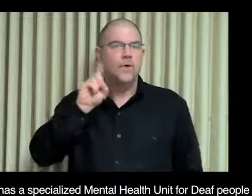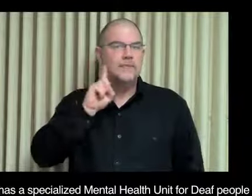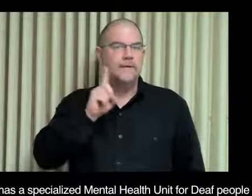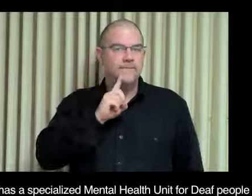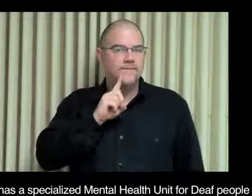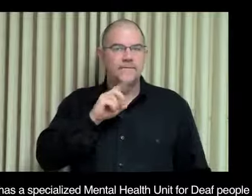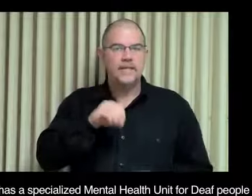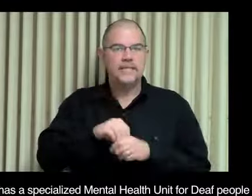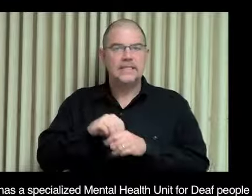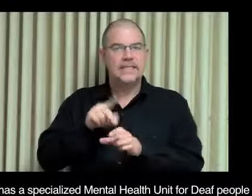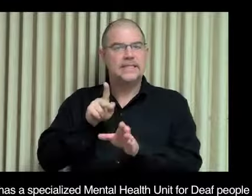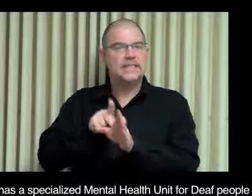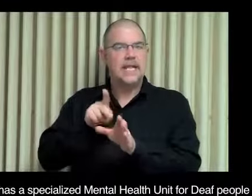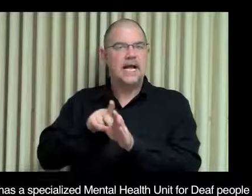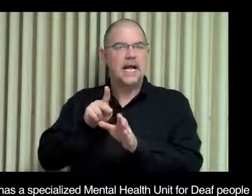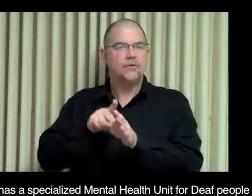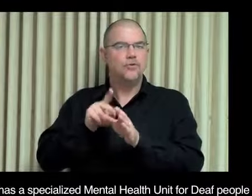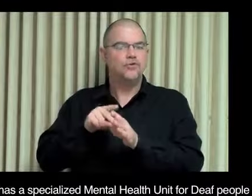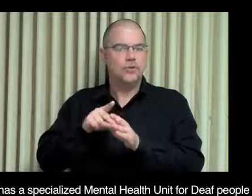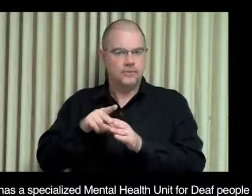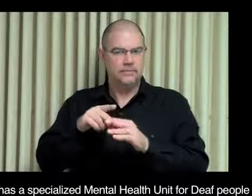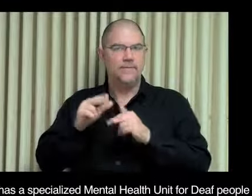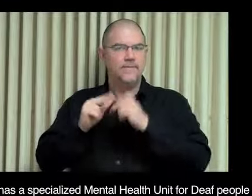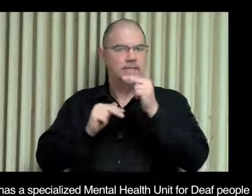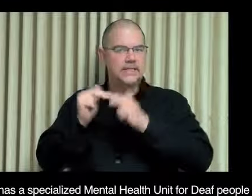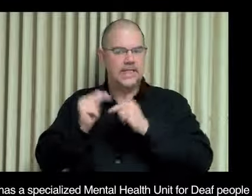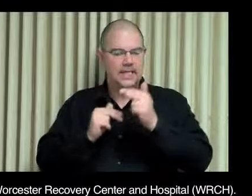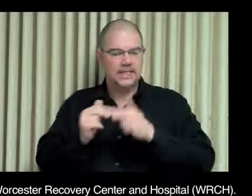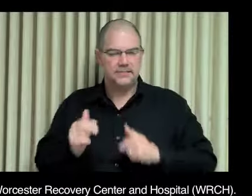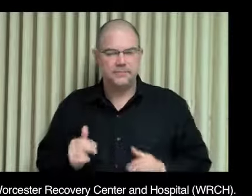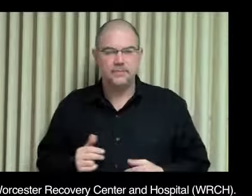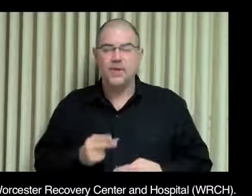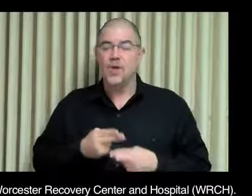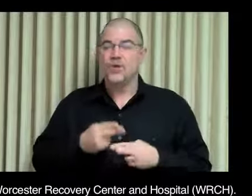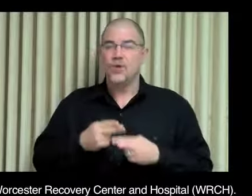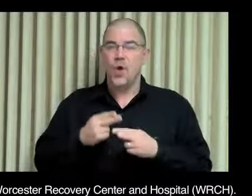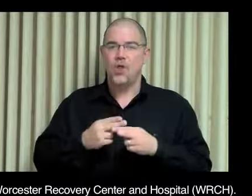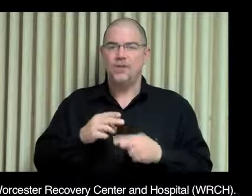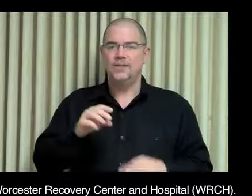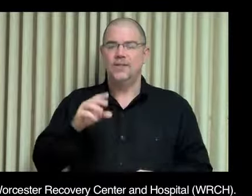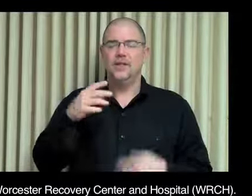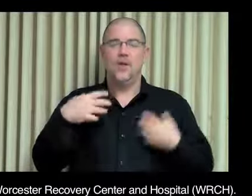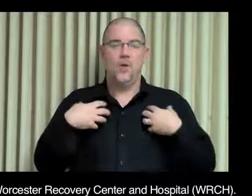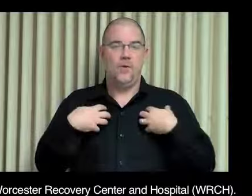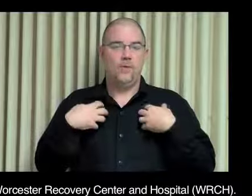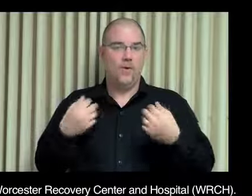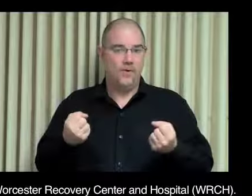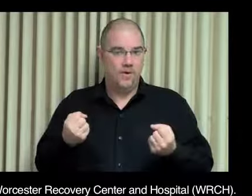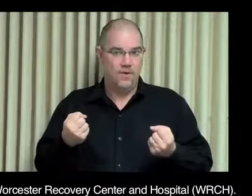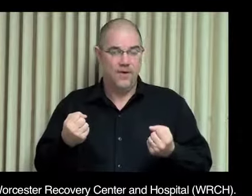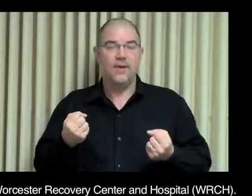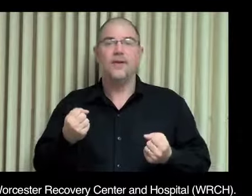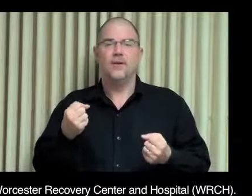DMH has a specialized mental health unit for Deaf people at Worcester Recovery Center and Hospital . MCH.